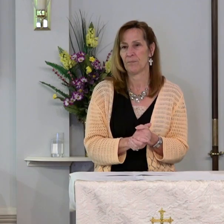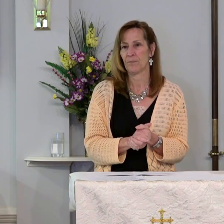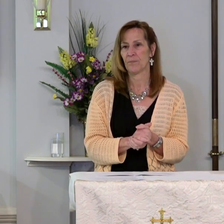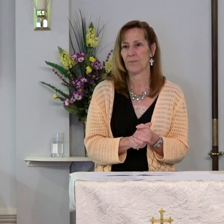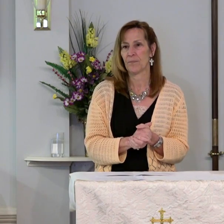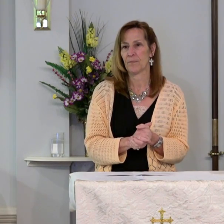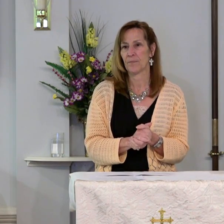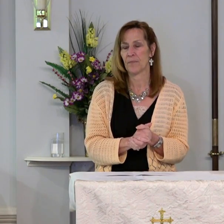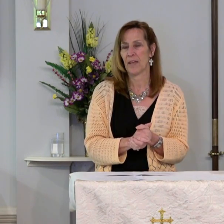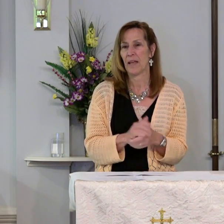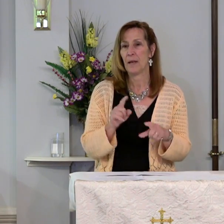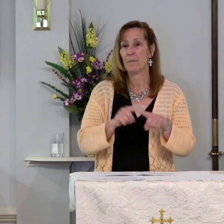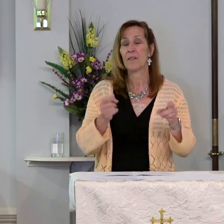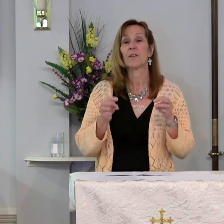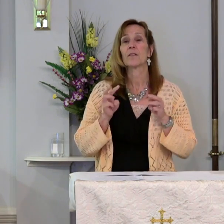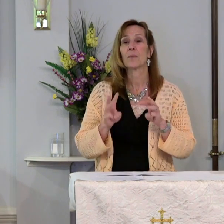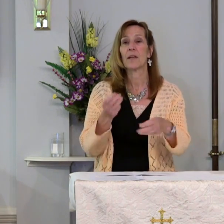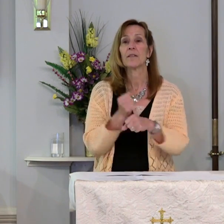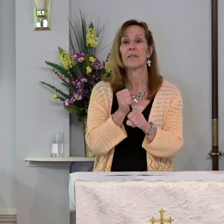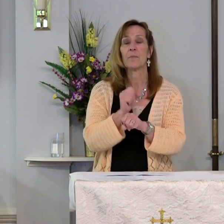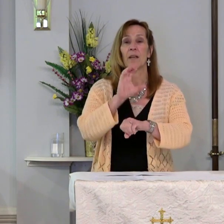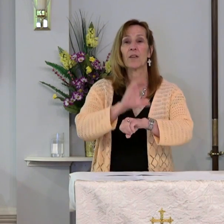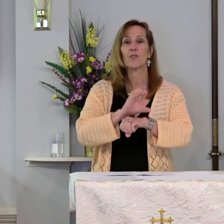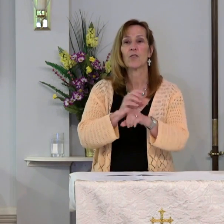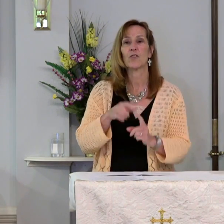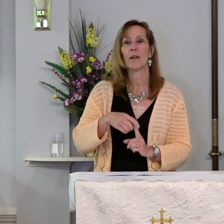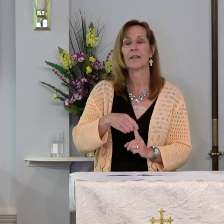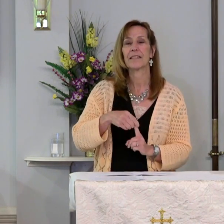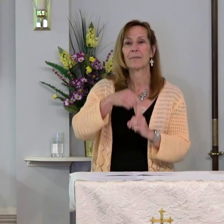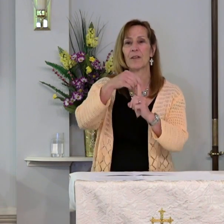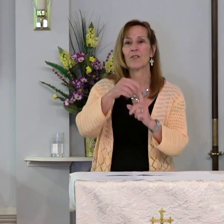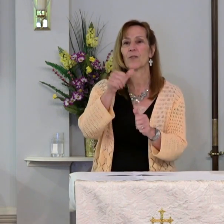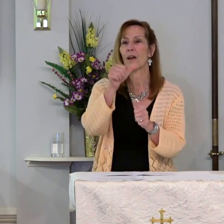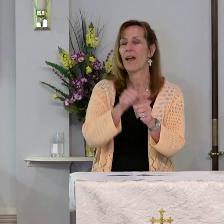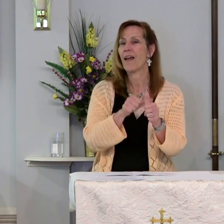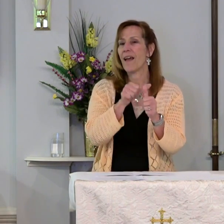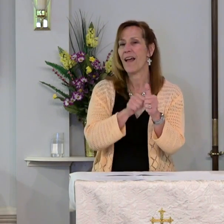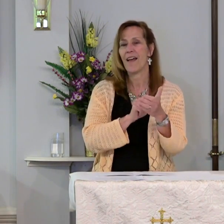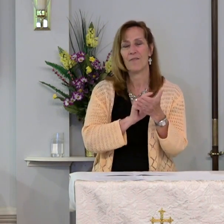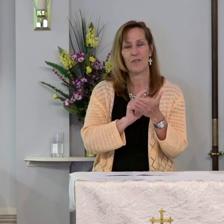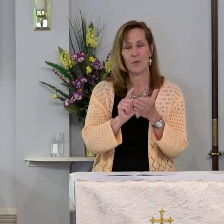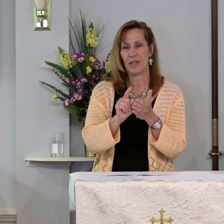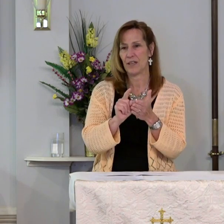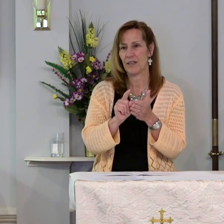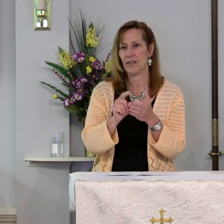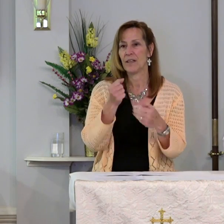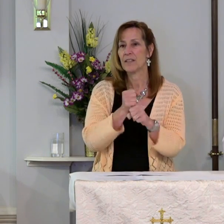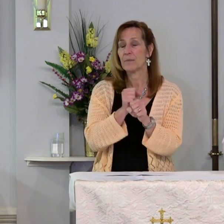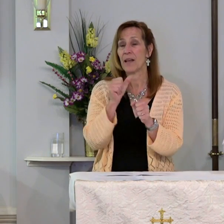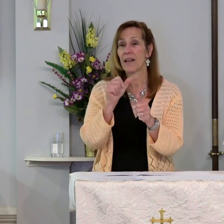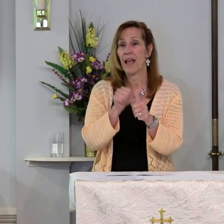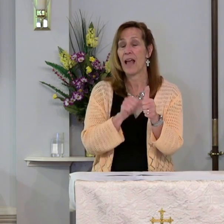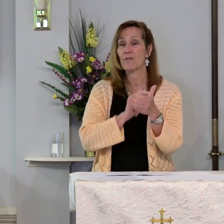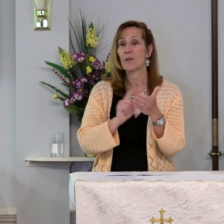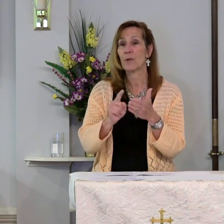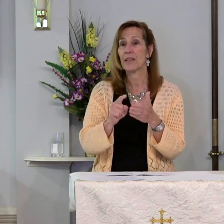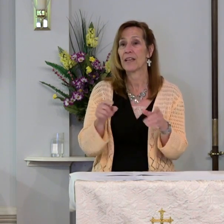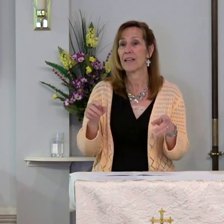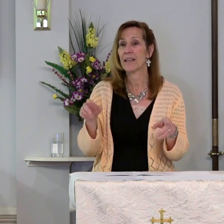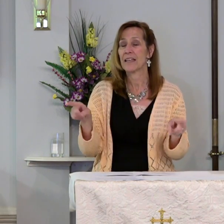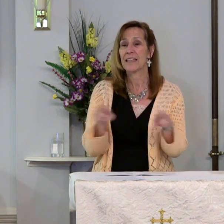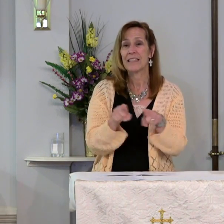But there is a way to make church special every week. To make every week Christmas,